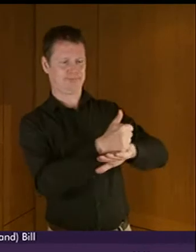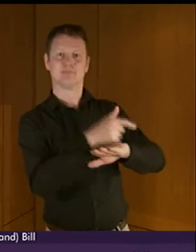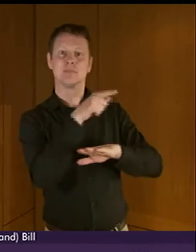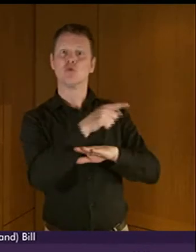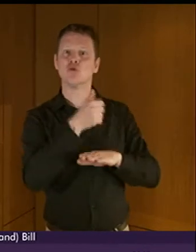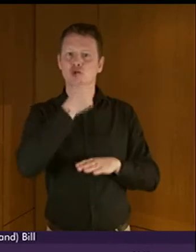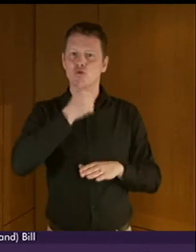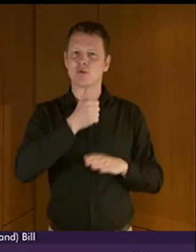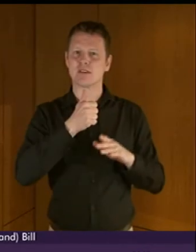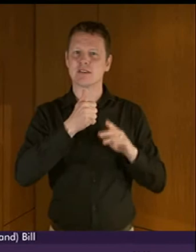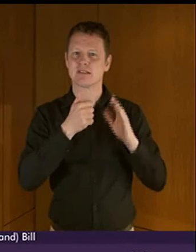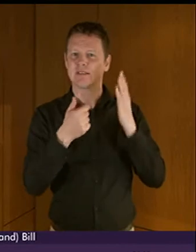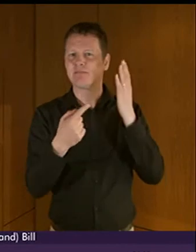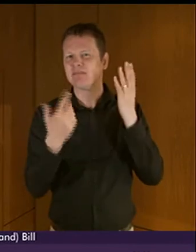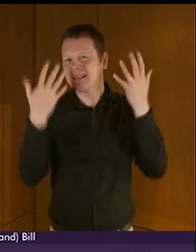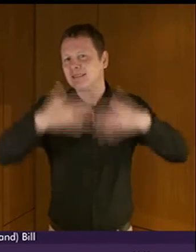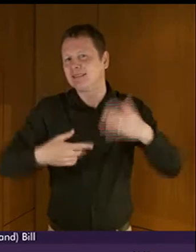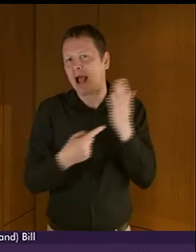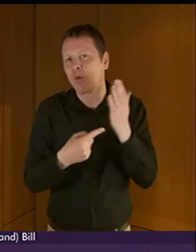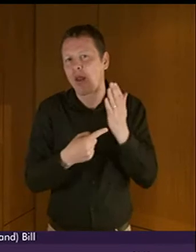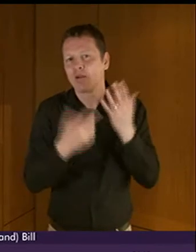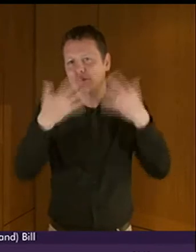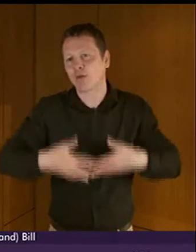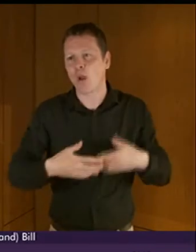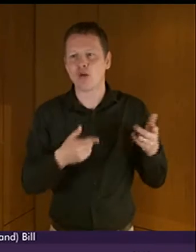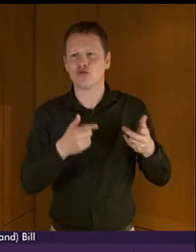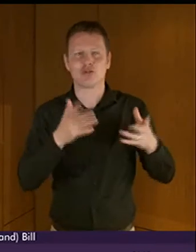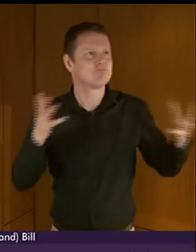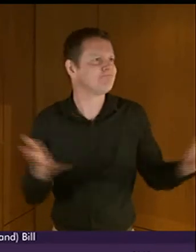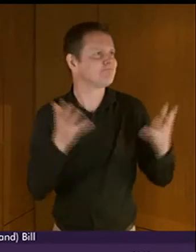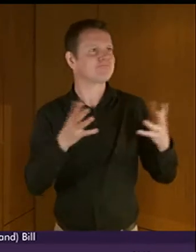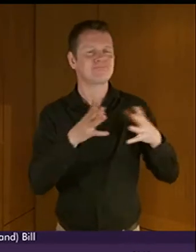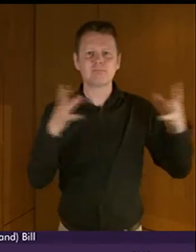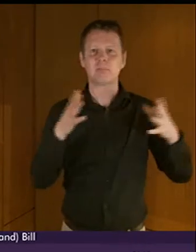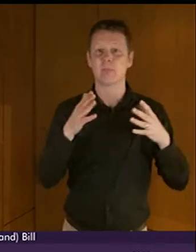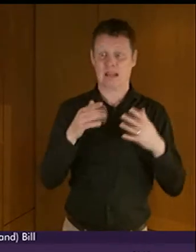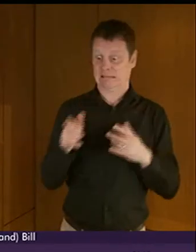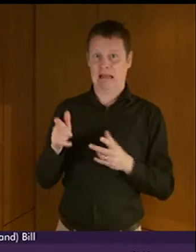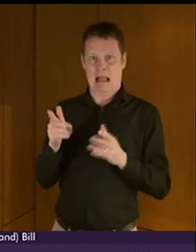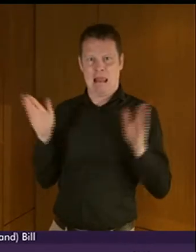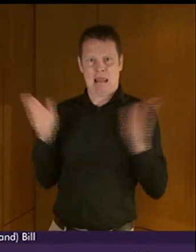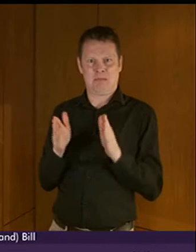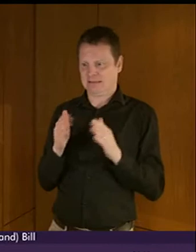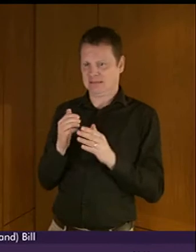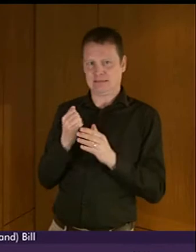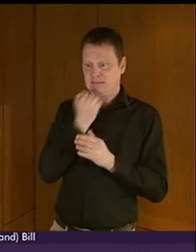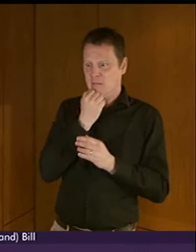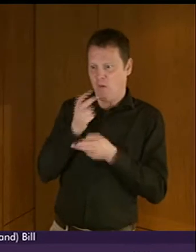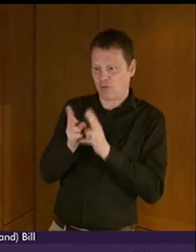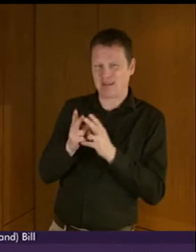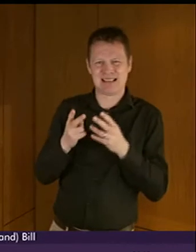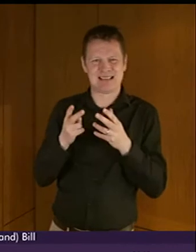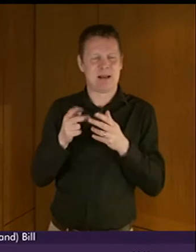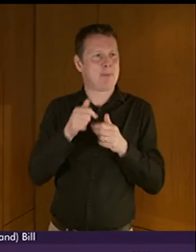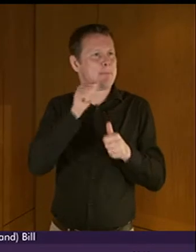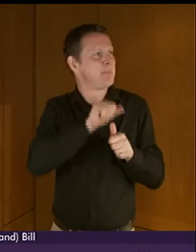technological solutions to promote and make further use of a limited number of interpreters although again